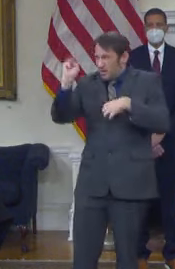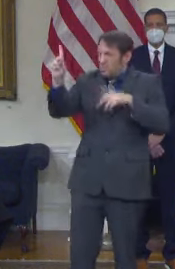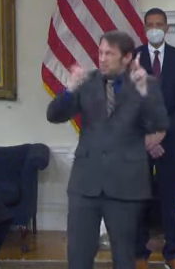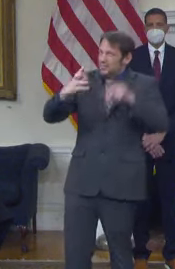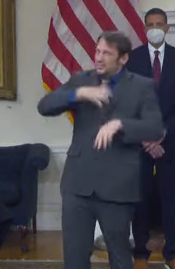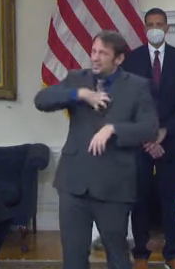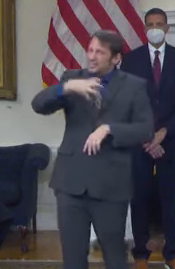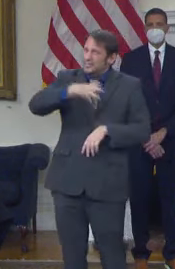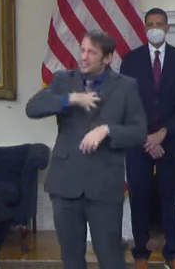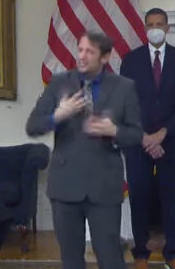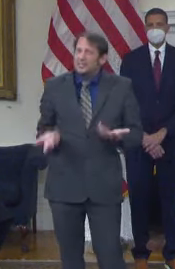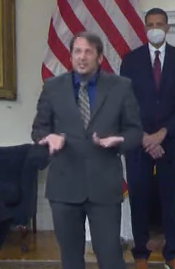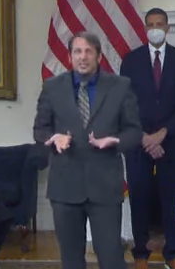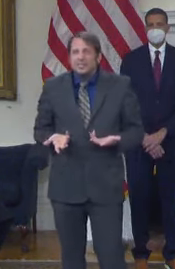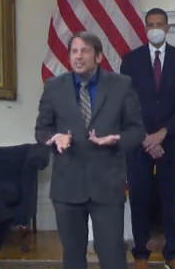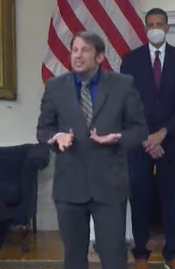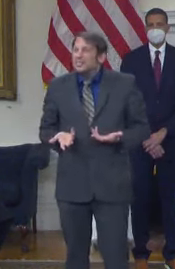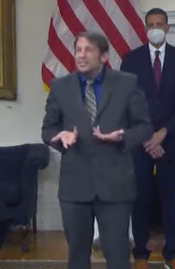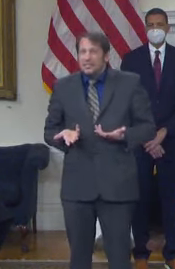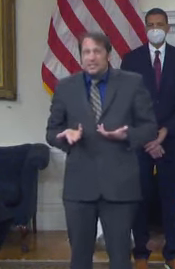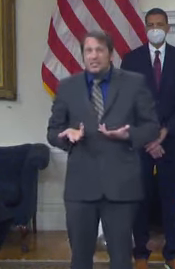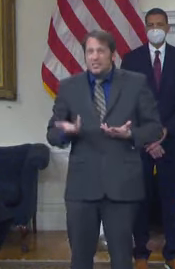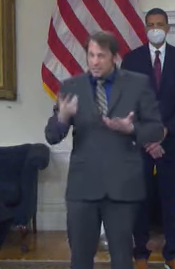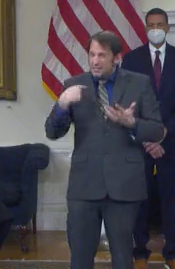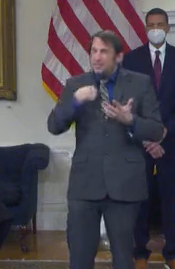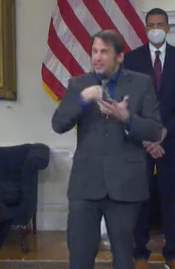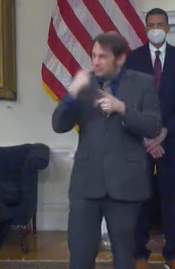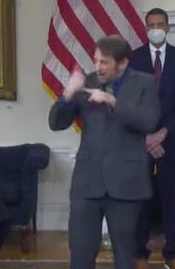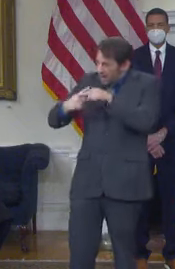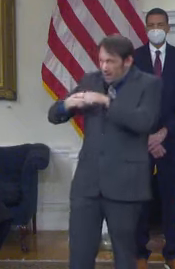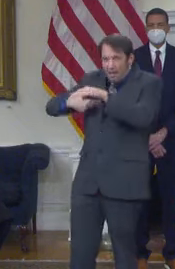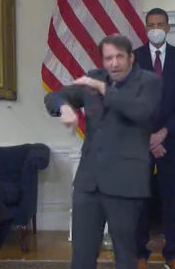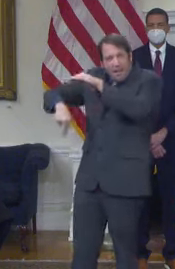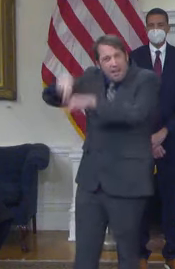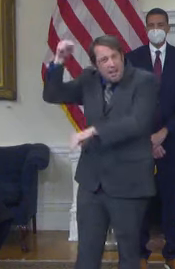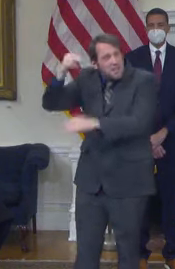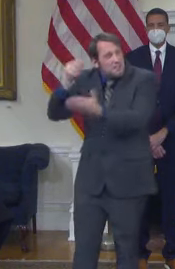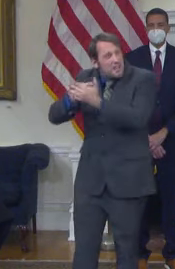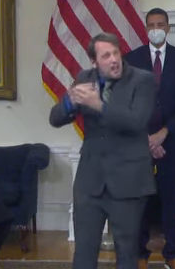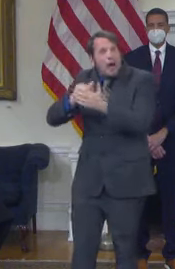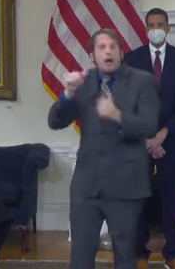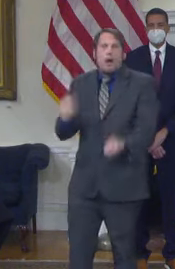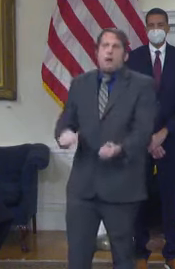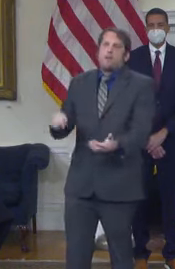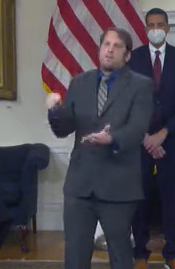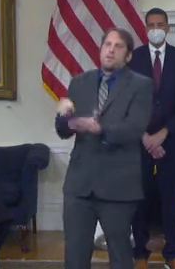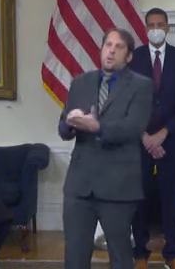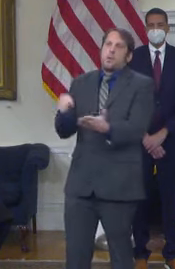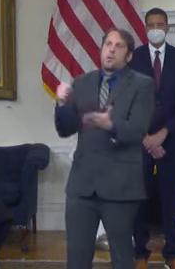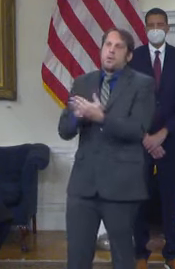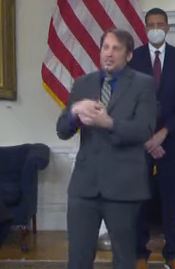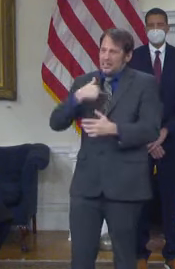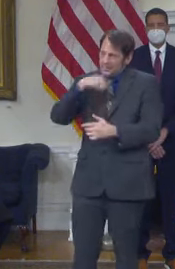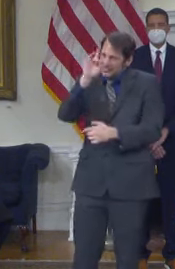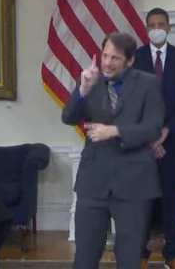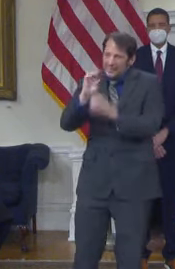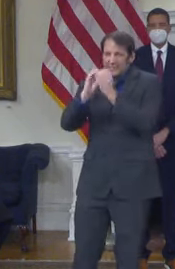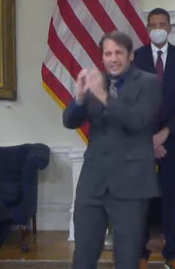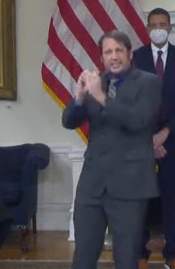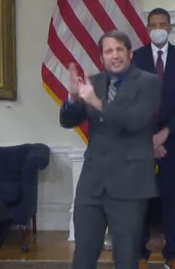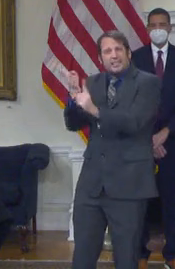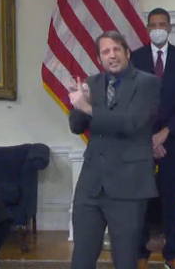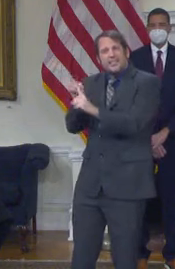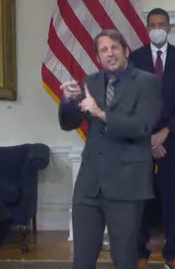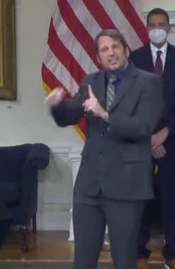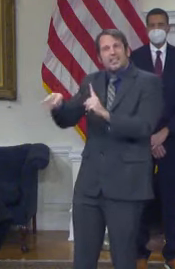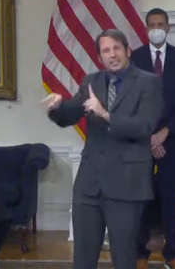across the state. We can't afford to do it. They did pass. I did convince them to pass the largest tax cut in state history last year in the middle of the